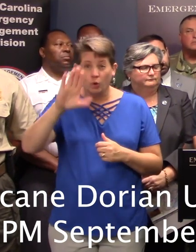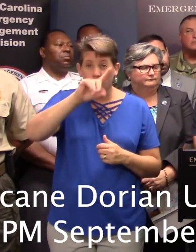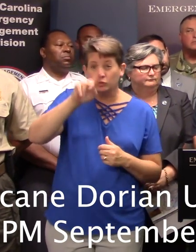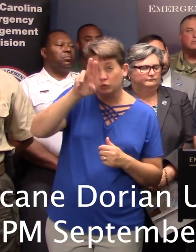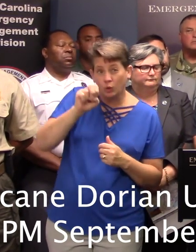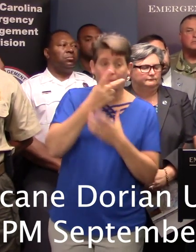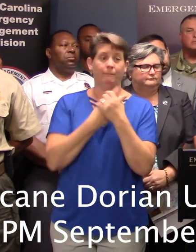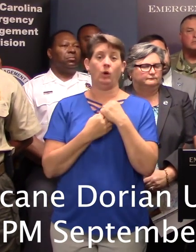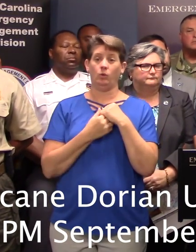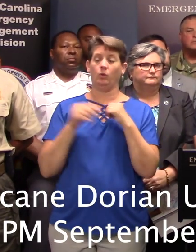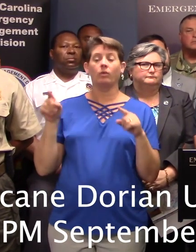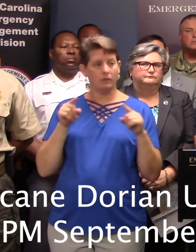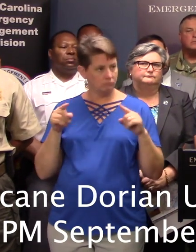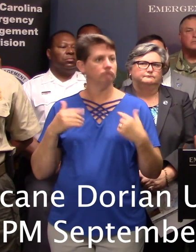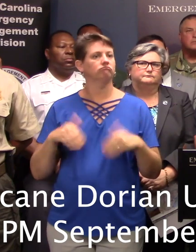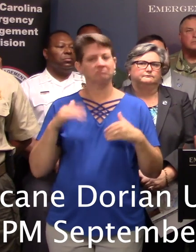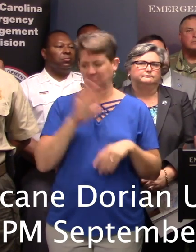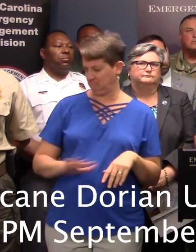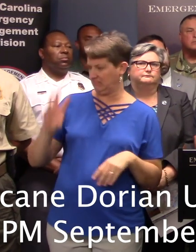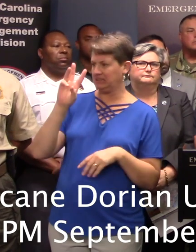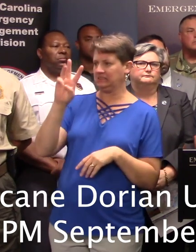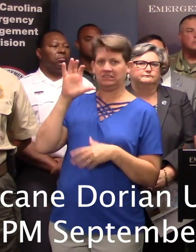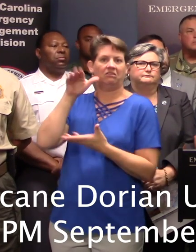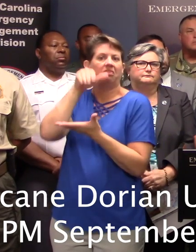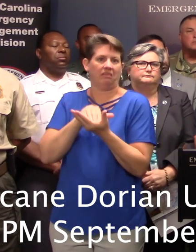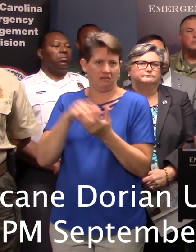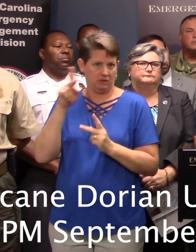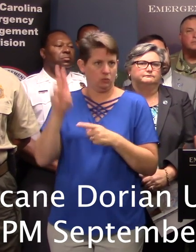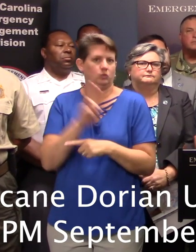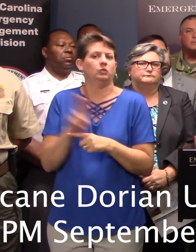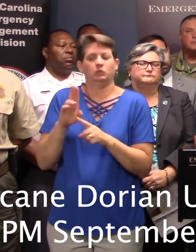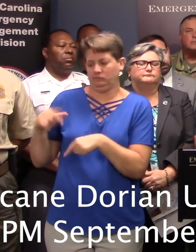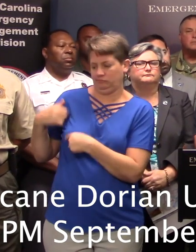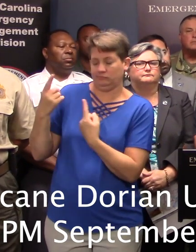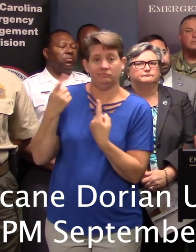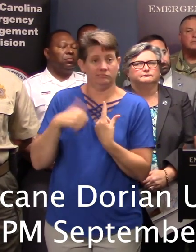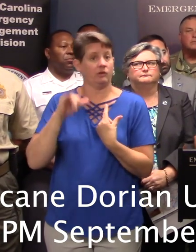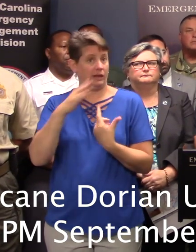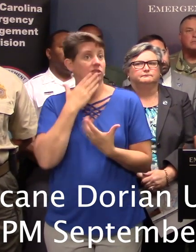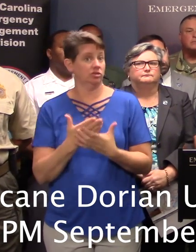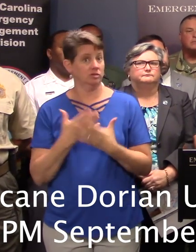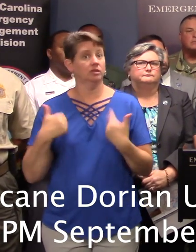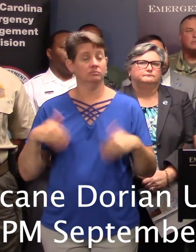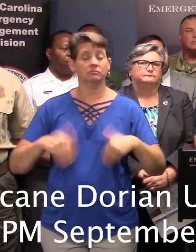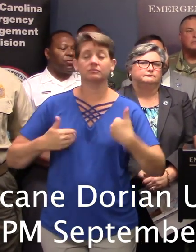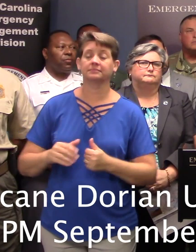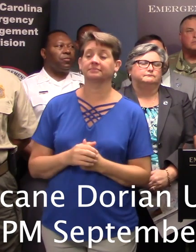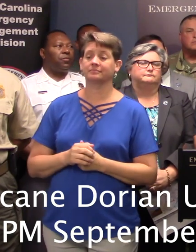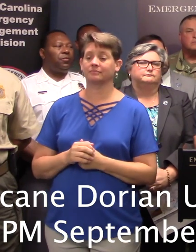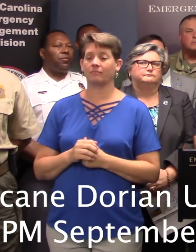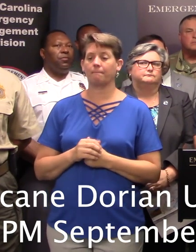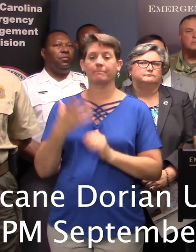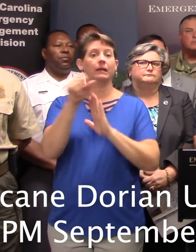we have on both of them. They've had about 600,000 visits here in the last couple of days, so that's fairly significant there. And